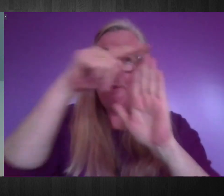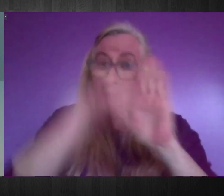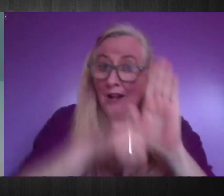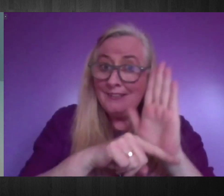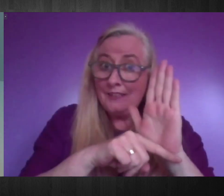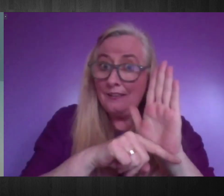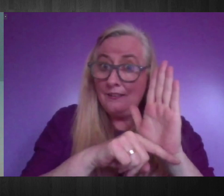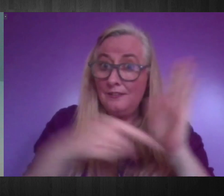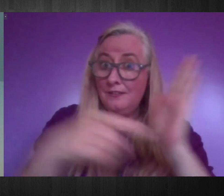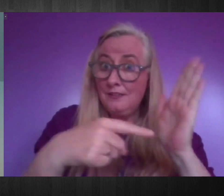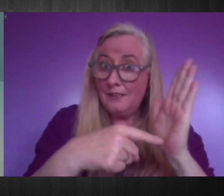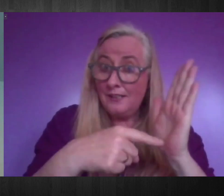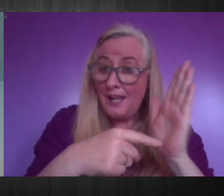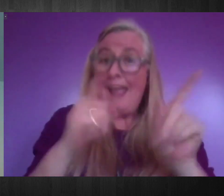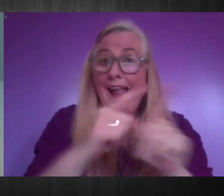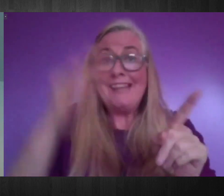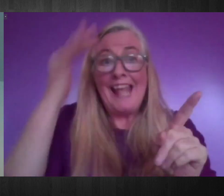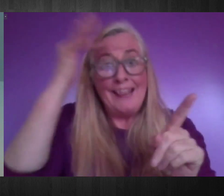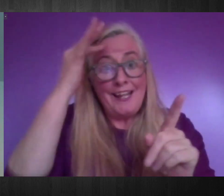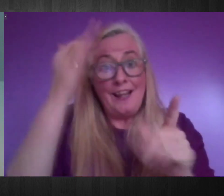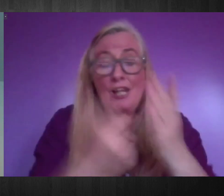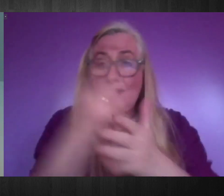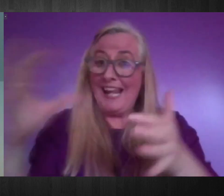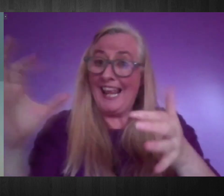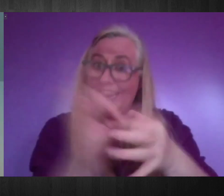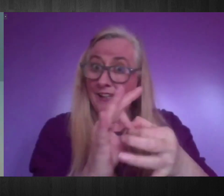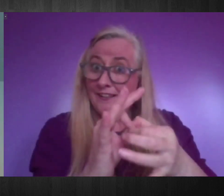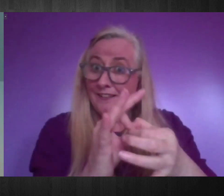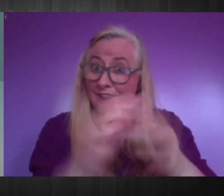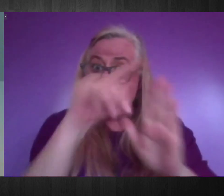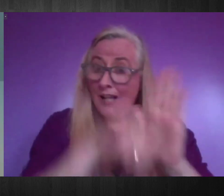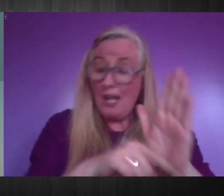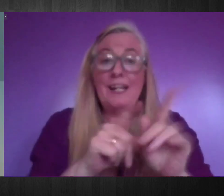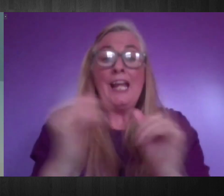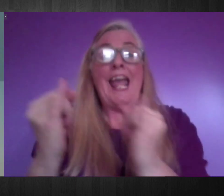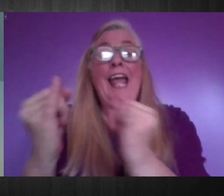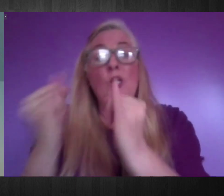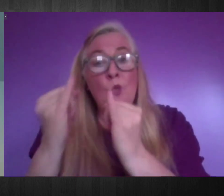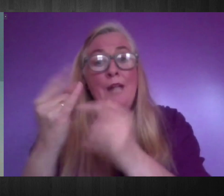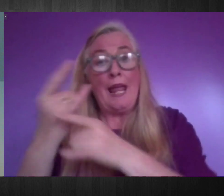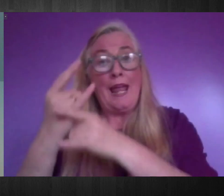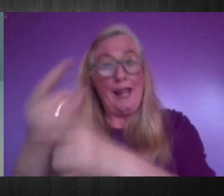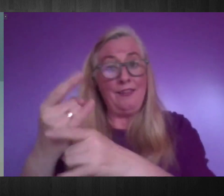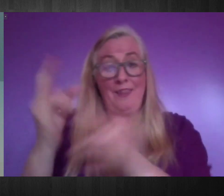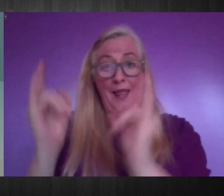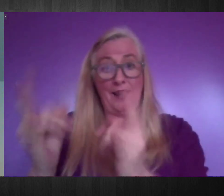considerations raised by the response to the pandemic, in particular acute healthcare triage. The Commission continues to